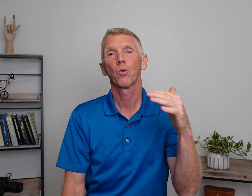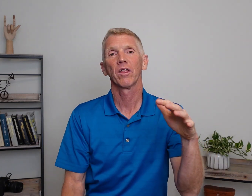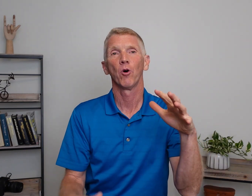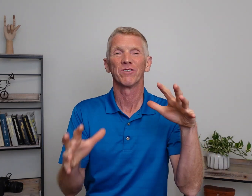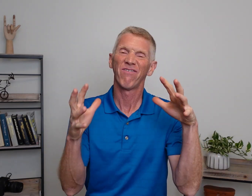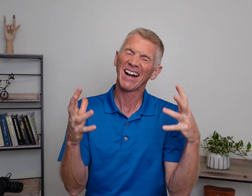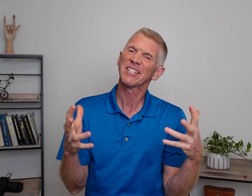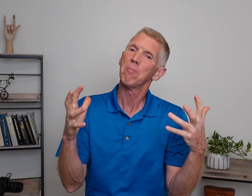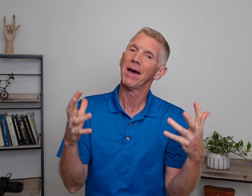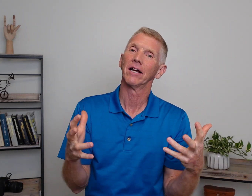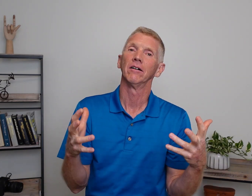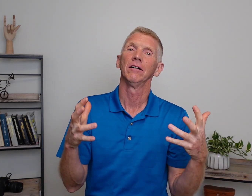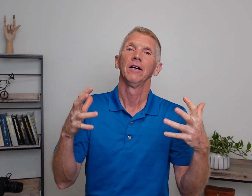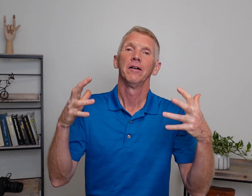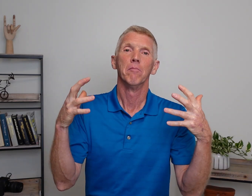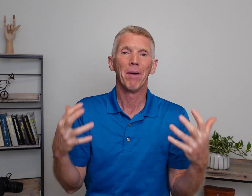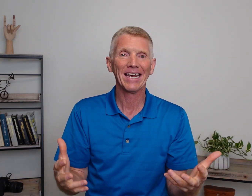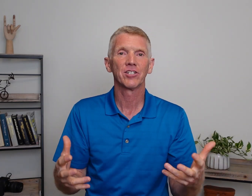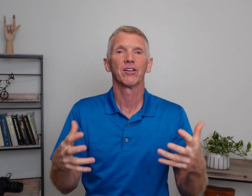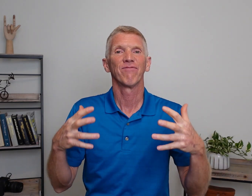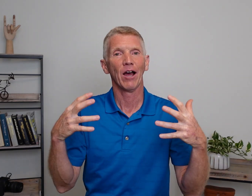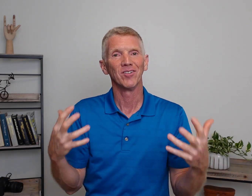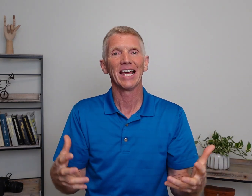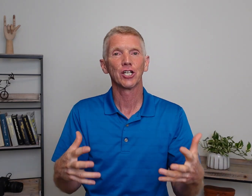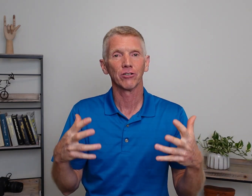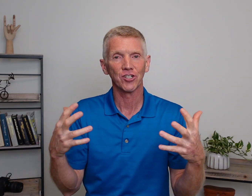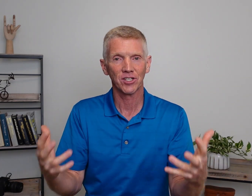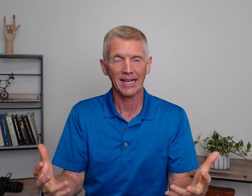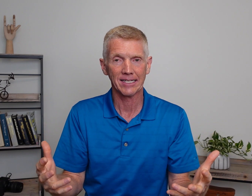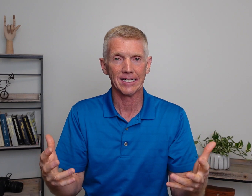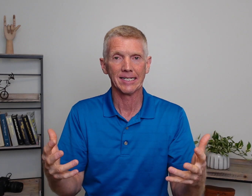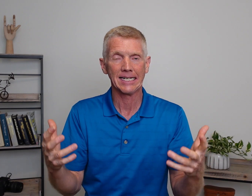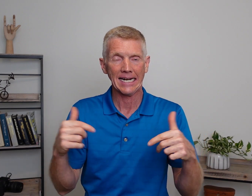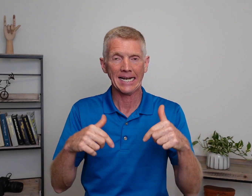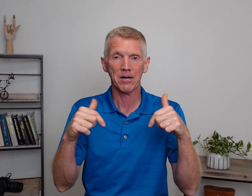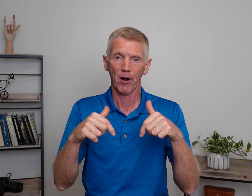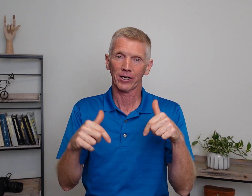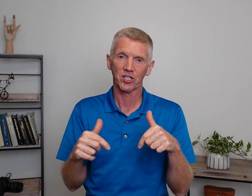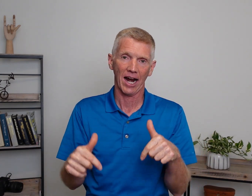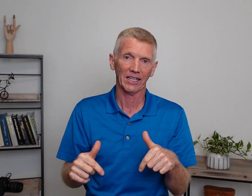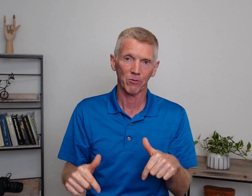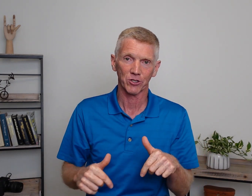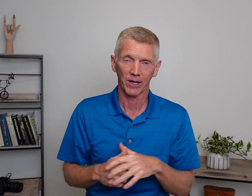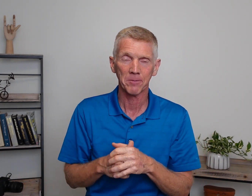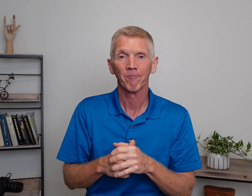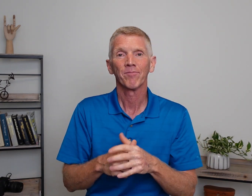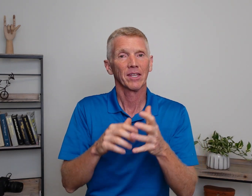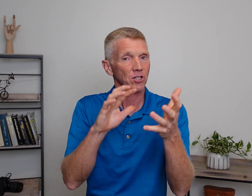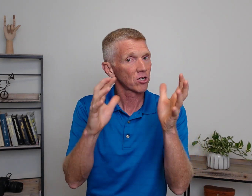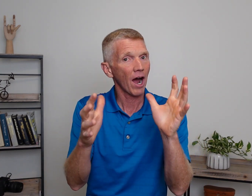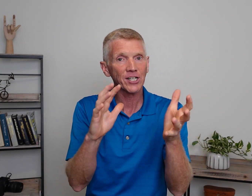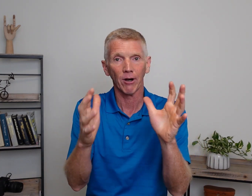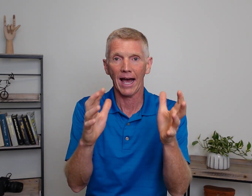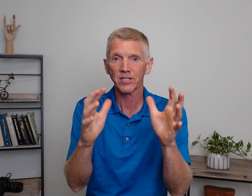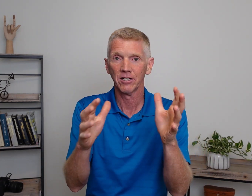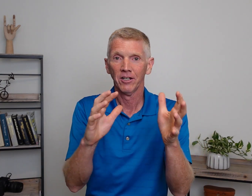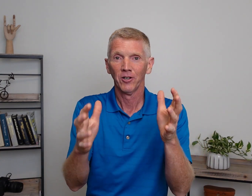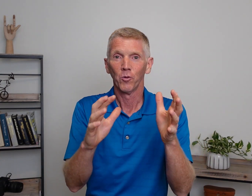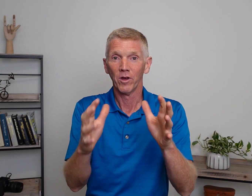one of the most fundamental basic foundational sentences in American Sign Language. Okay? It's going to contrast with